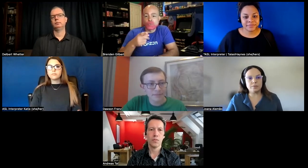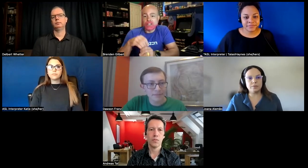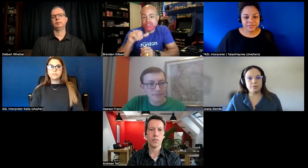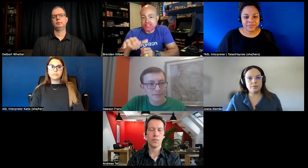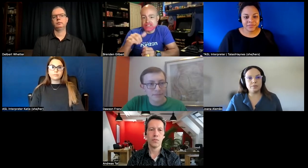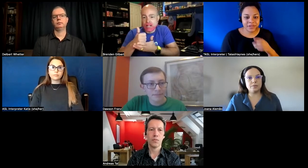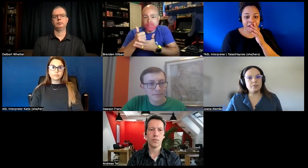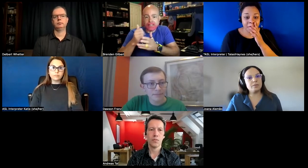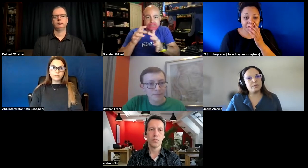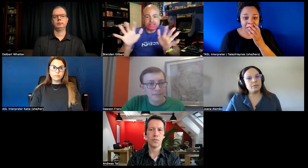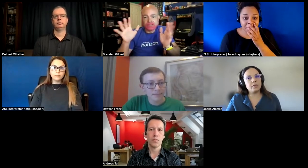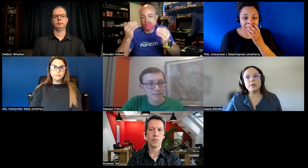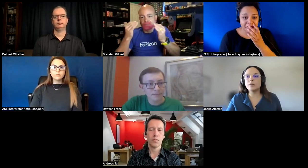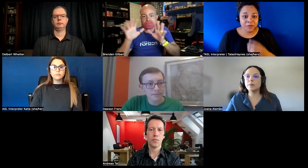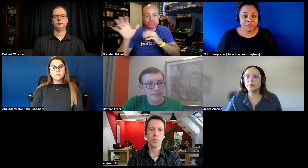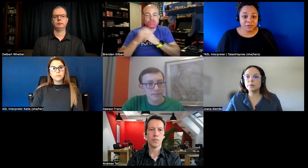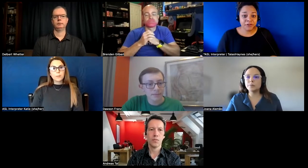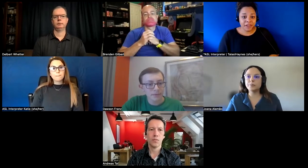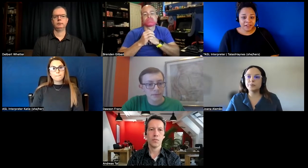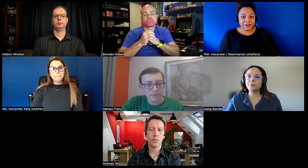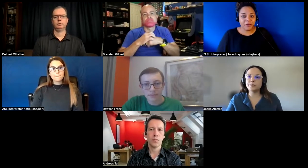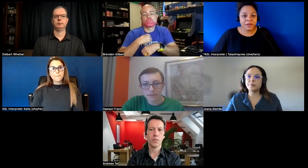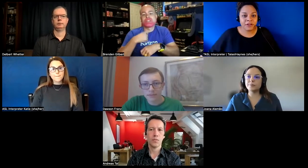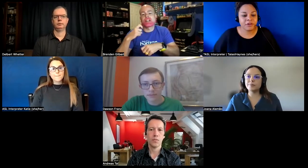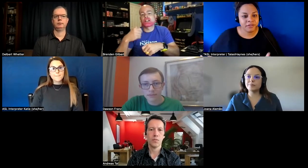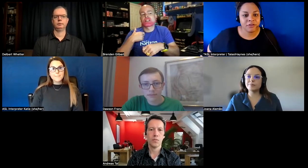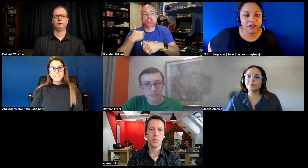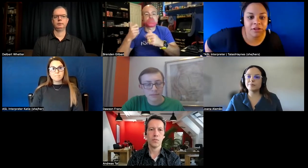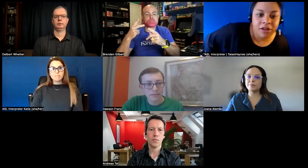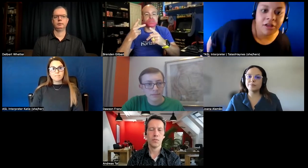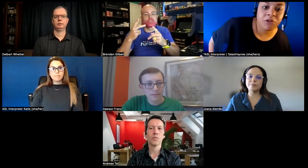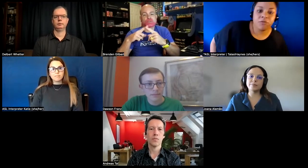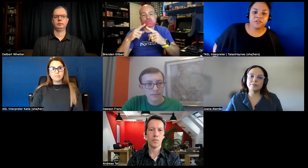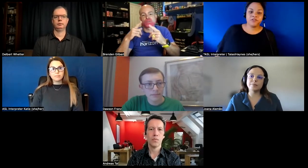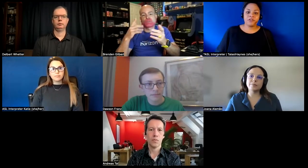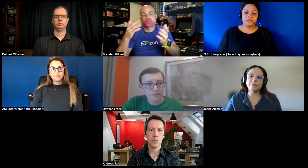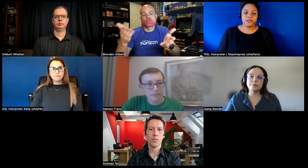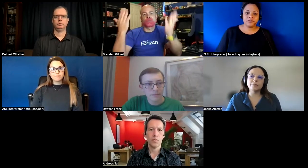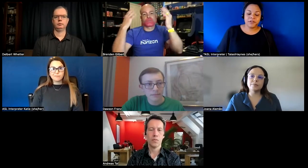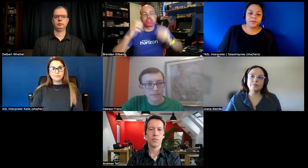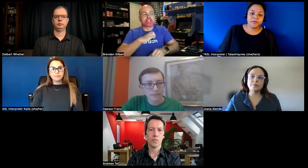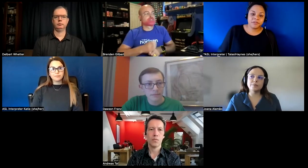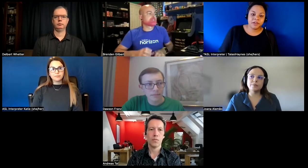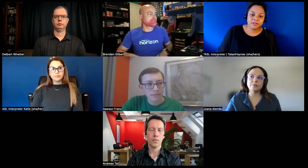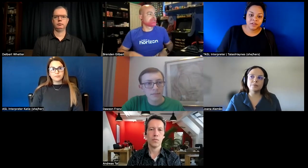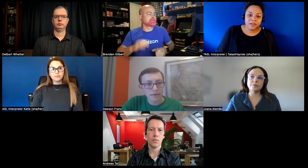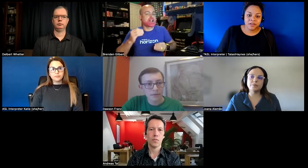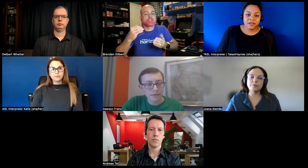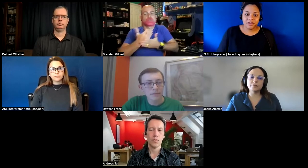you know and i'm really happy that you know you're in that and you're helping and you're considering um doing research on these things you're thinking about these things um